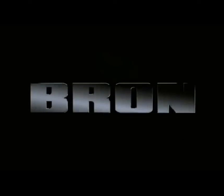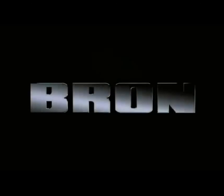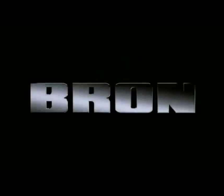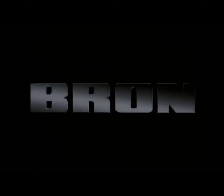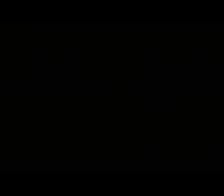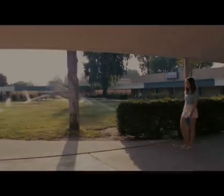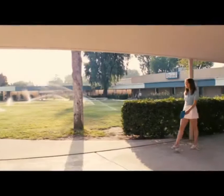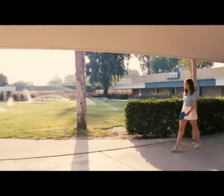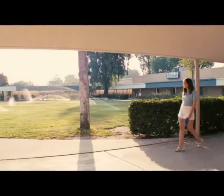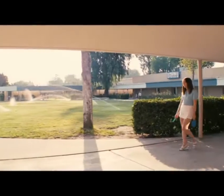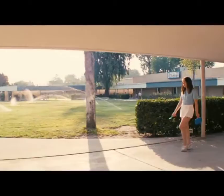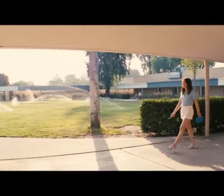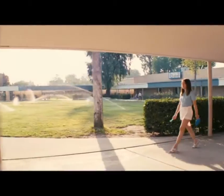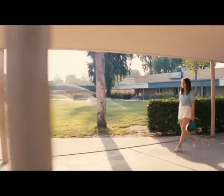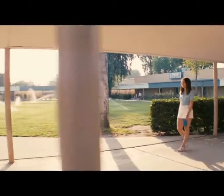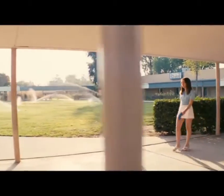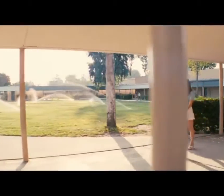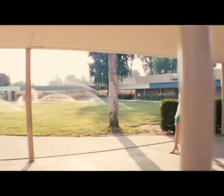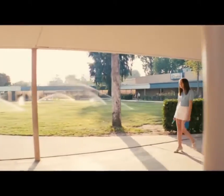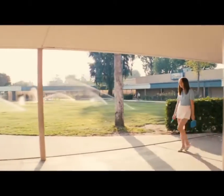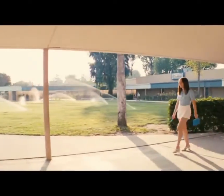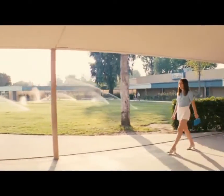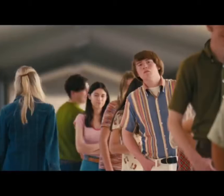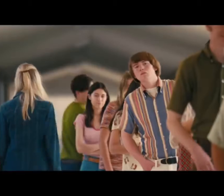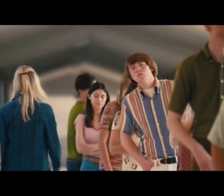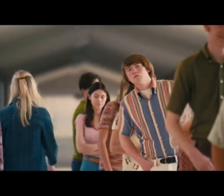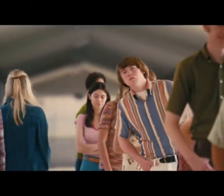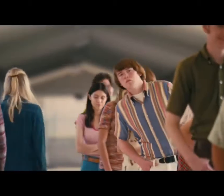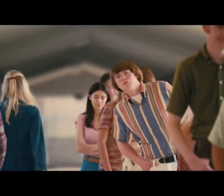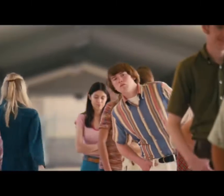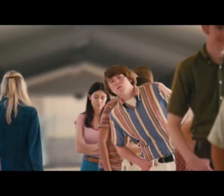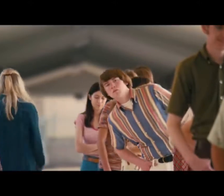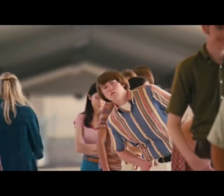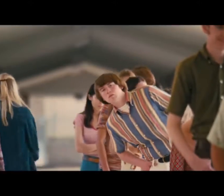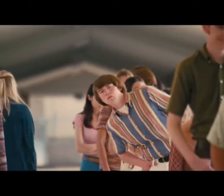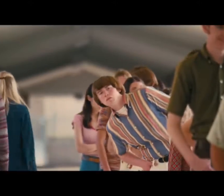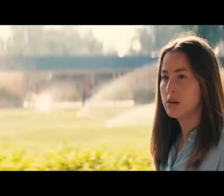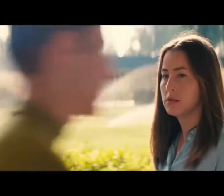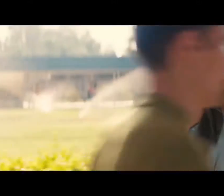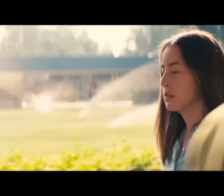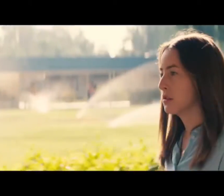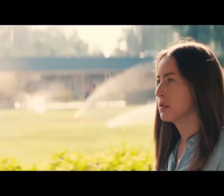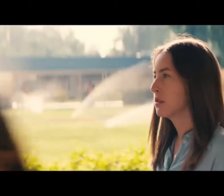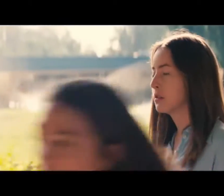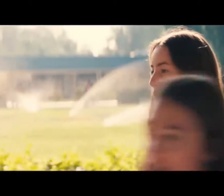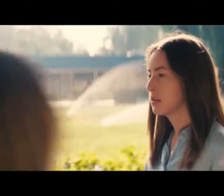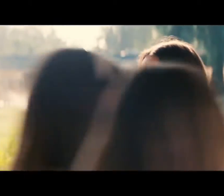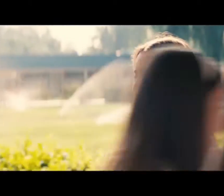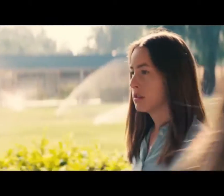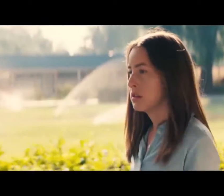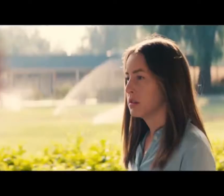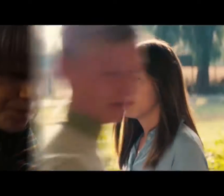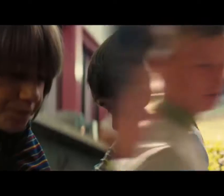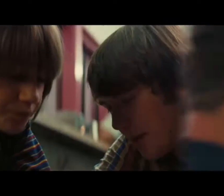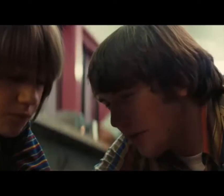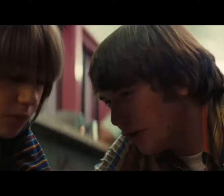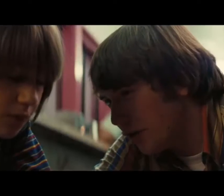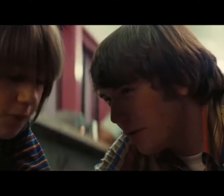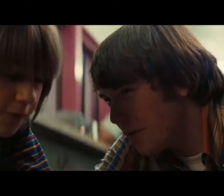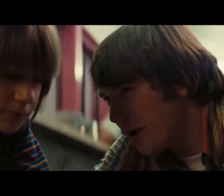It's a god-awful small affair To the girl with the mousy hair I met the girl I'm going